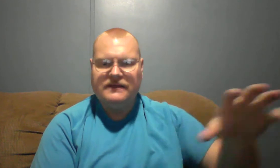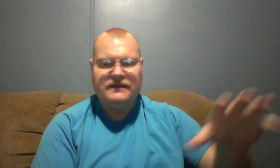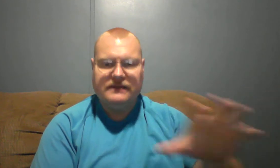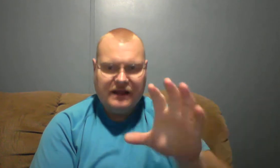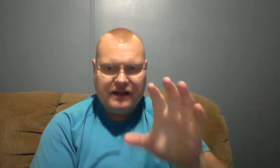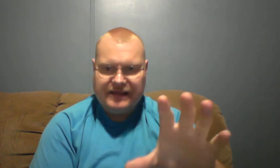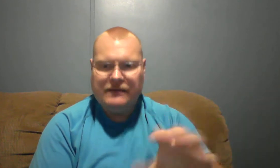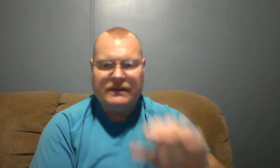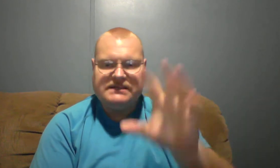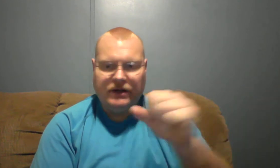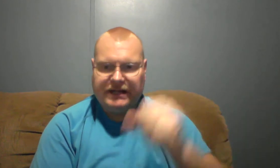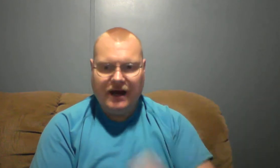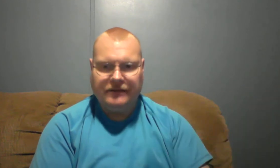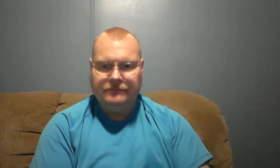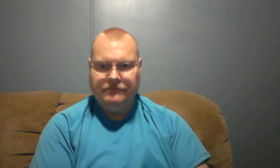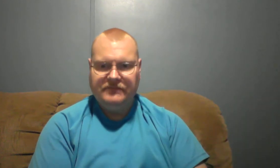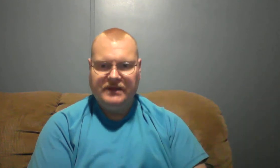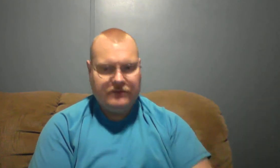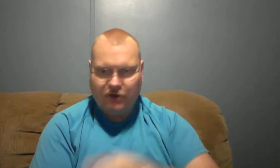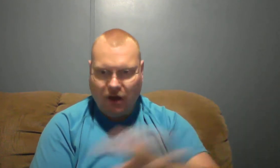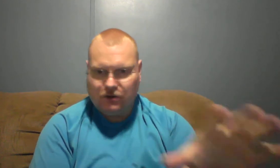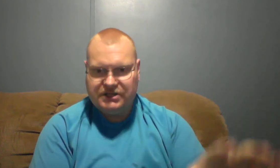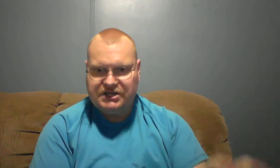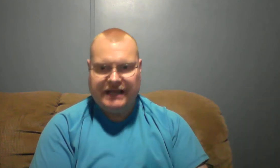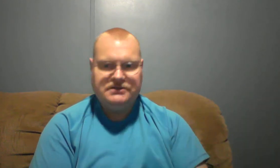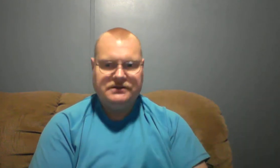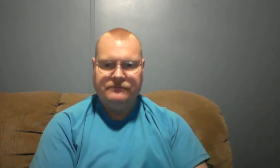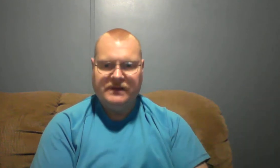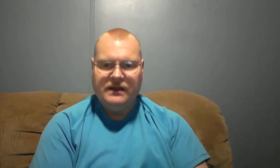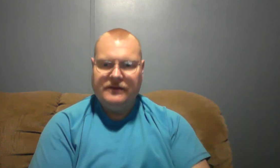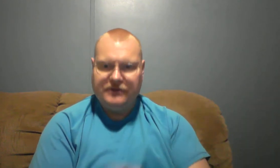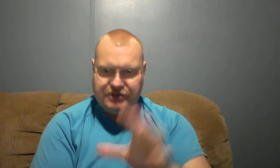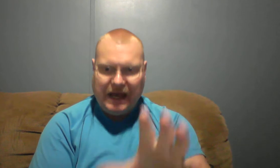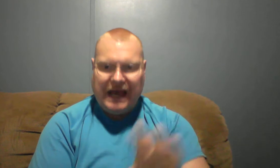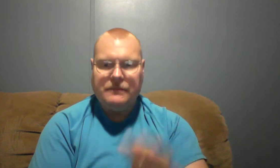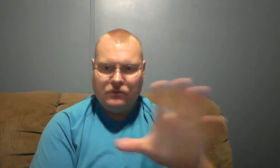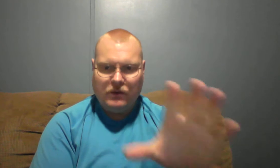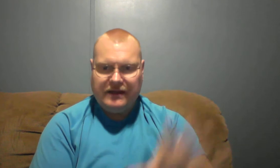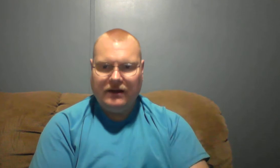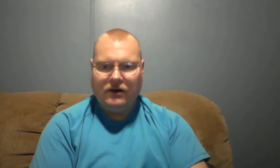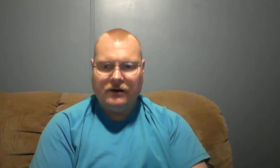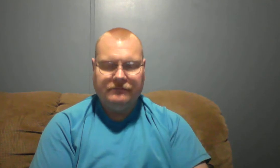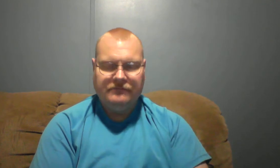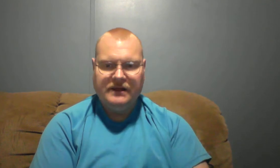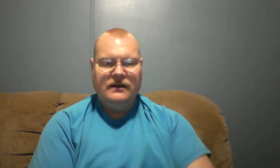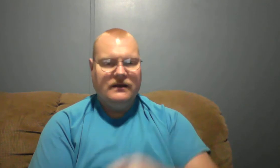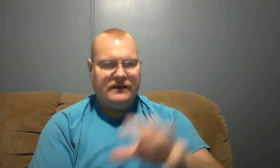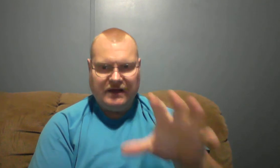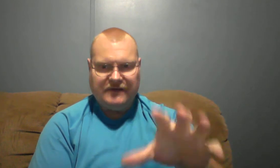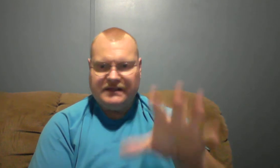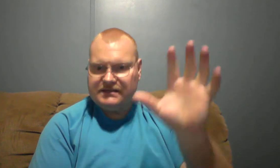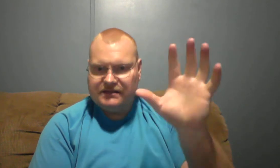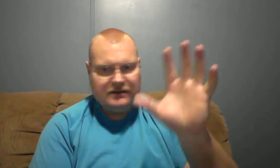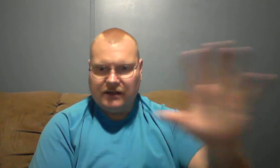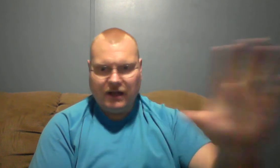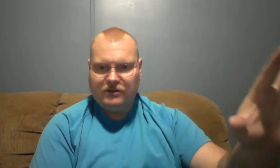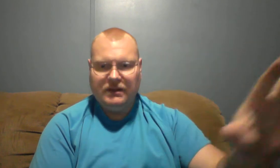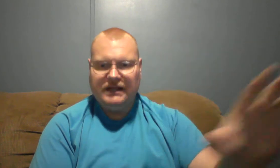the enemy has already got them. They're not going to change. They're too happy the way they are. They've got this other belief